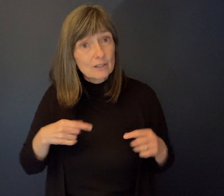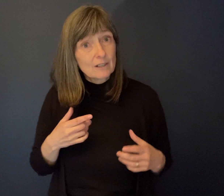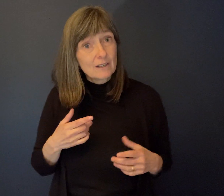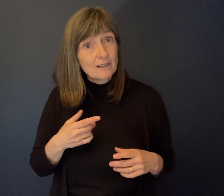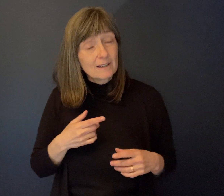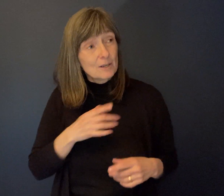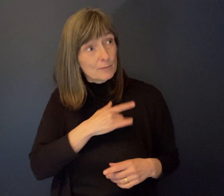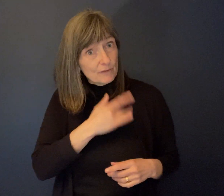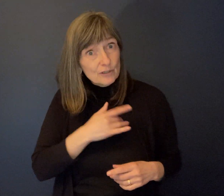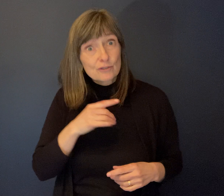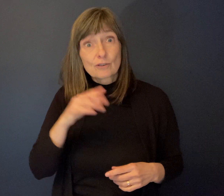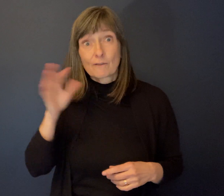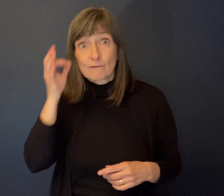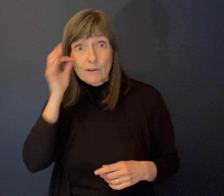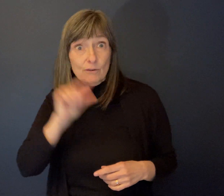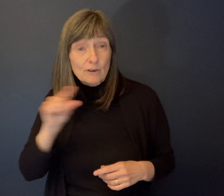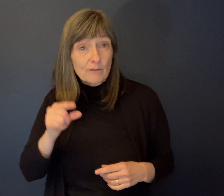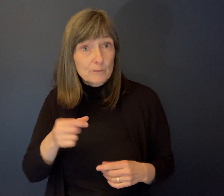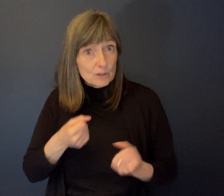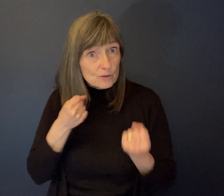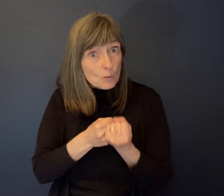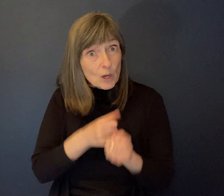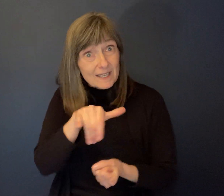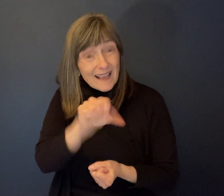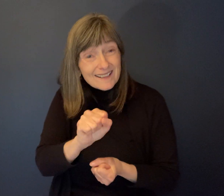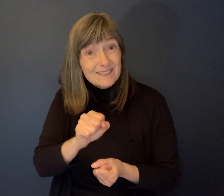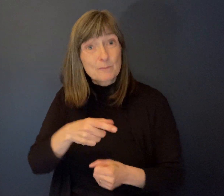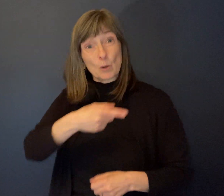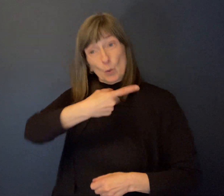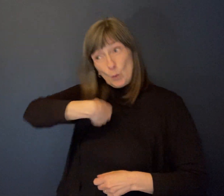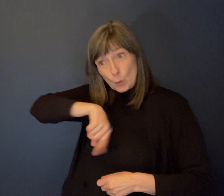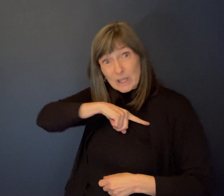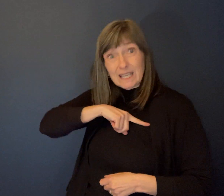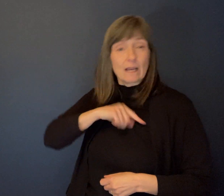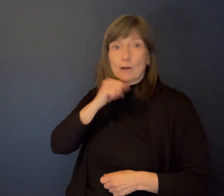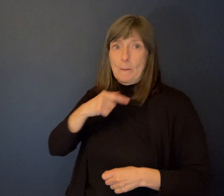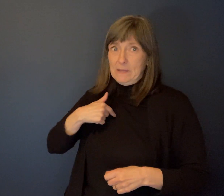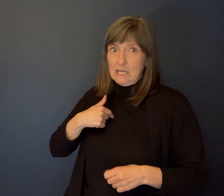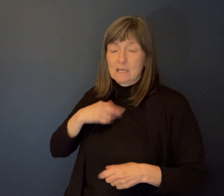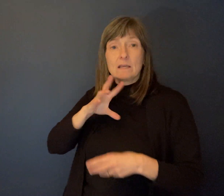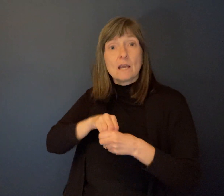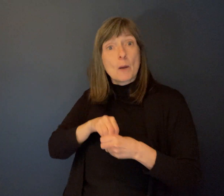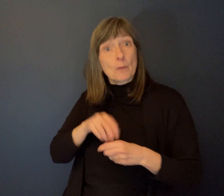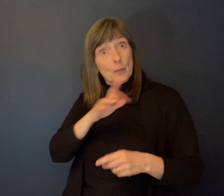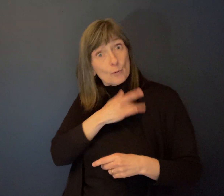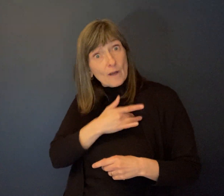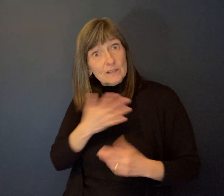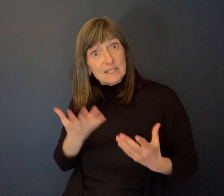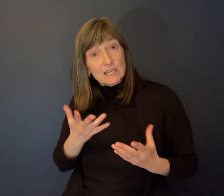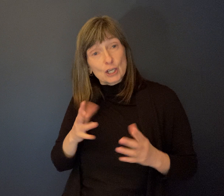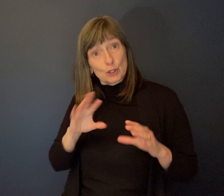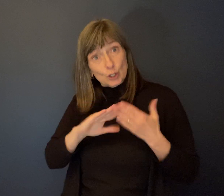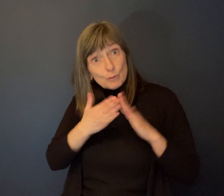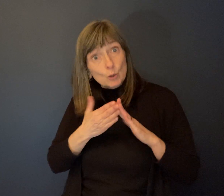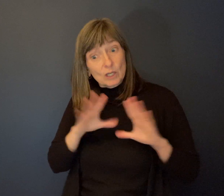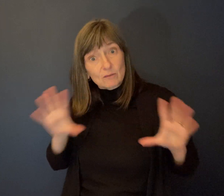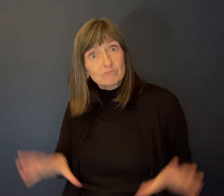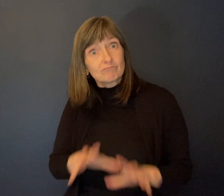we took the initiative. We created it. We, I mean, I don't mean me because I was not part of it, but we as a province did tremendous work in that area and,